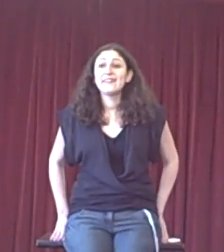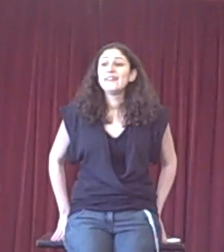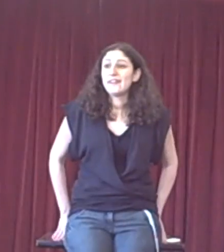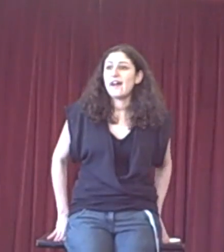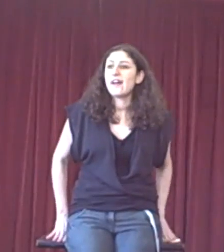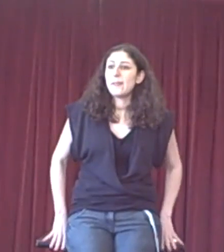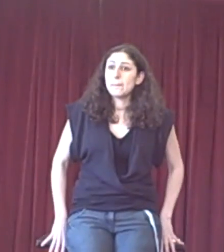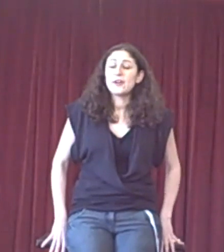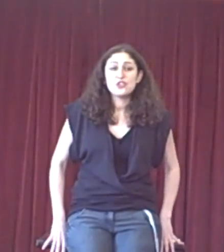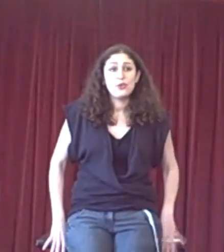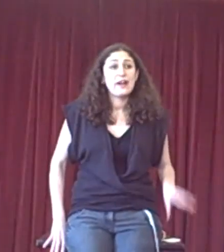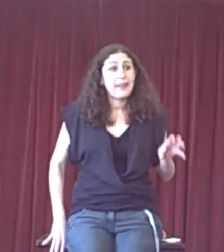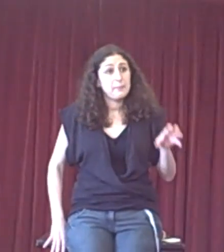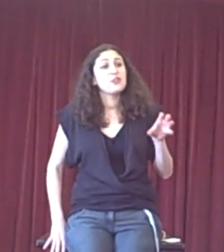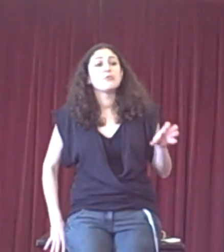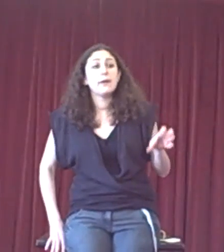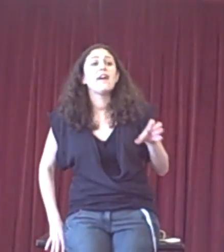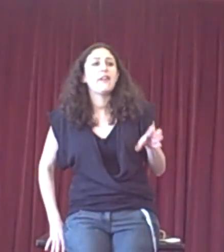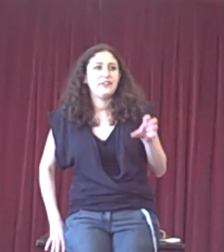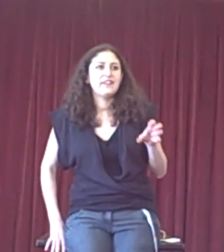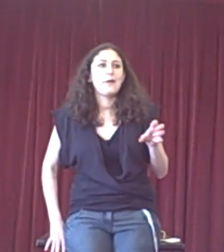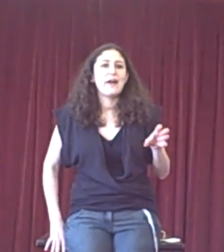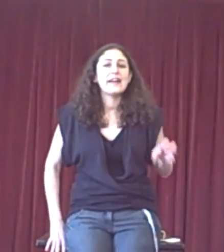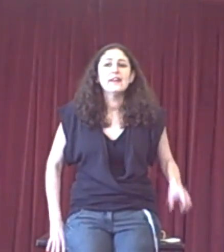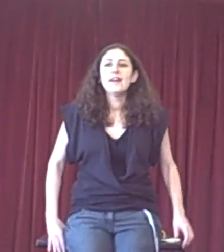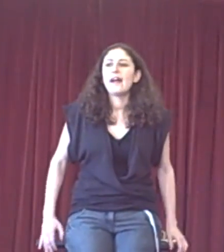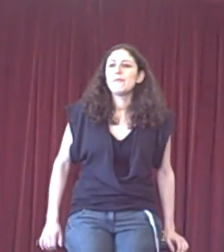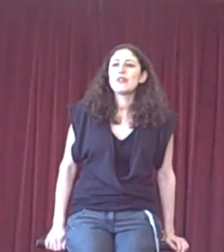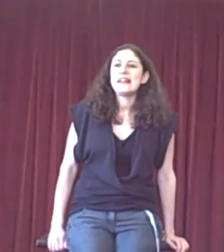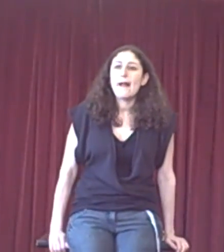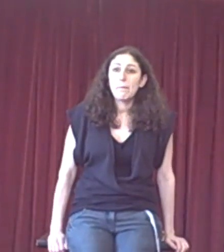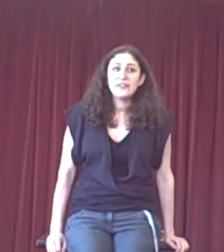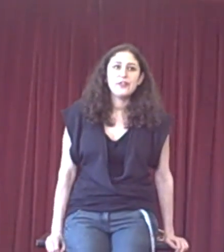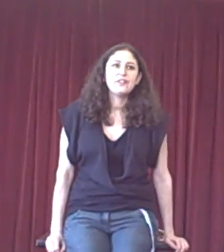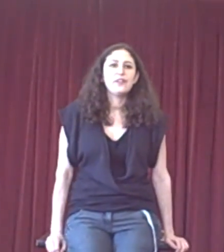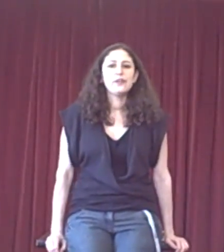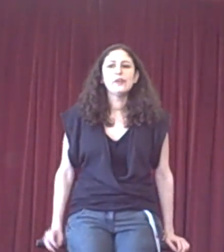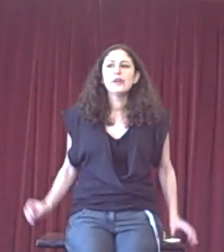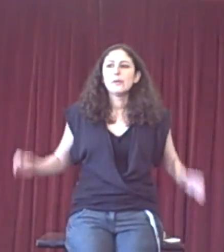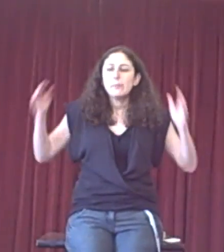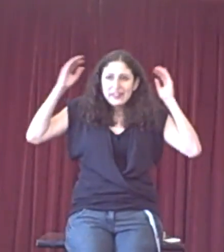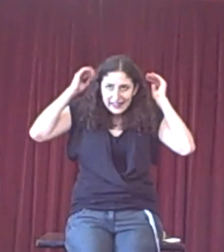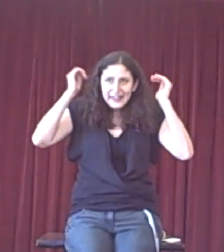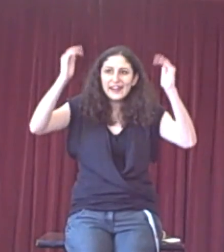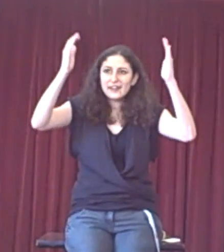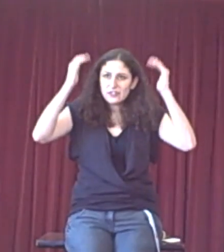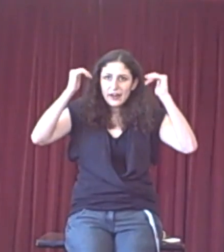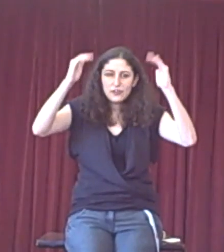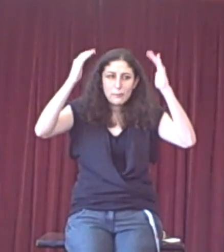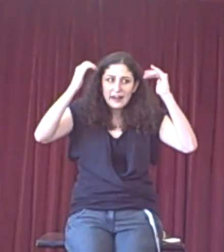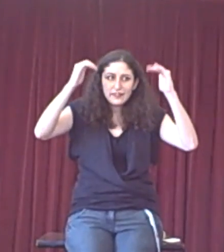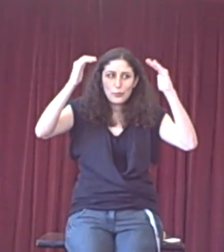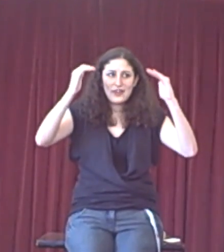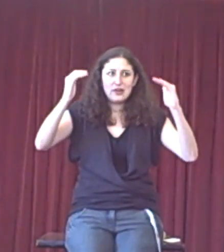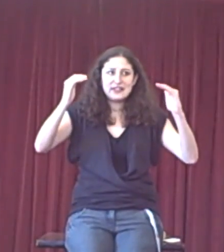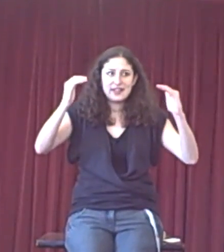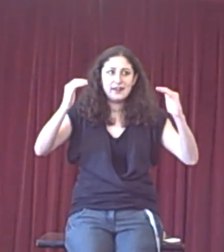the motion or get the motion passed in that way really helps you to be thinking and training your mind in the way you listen